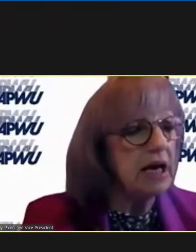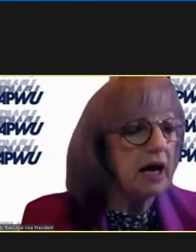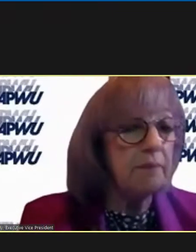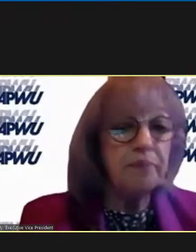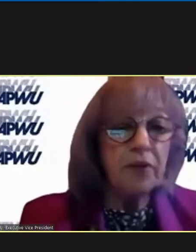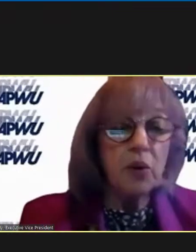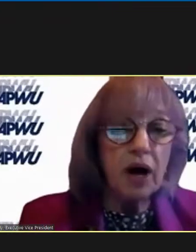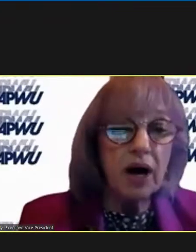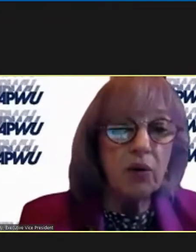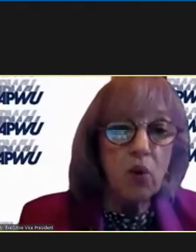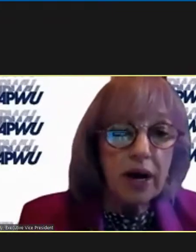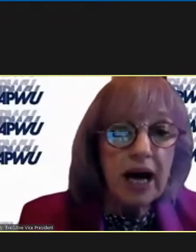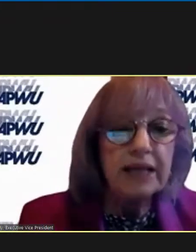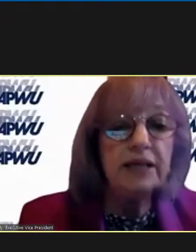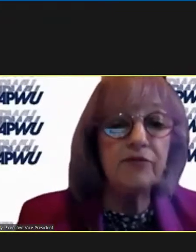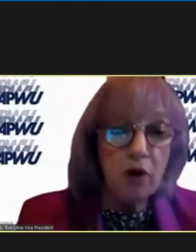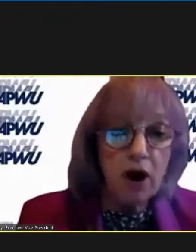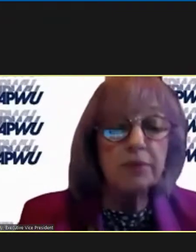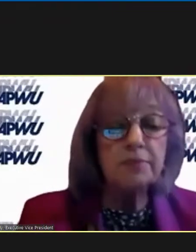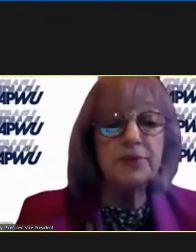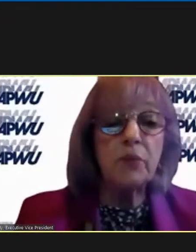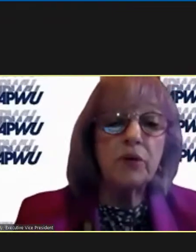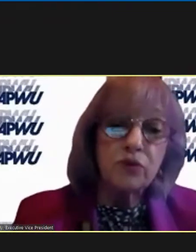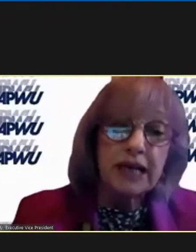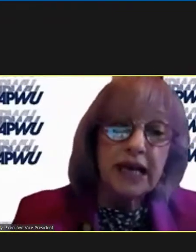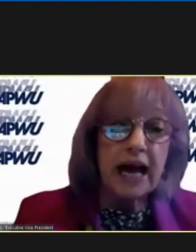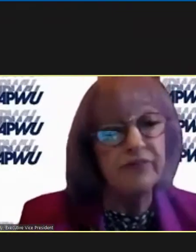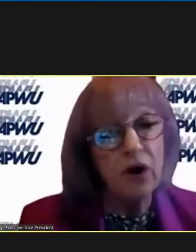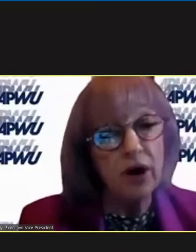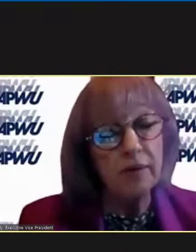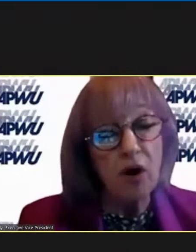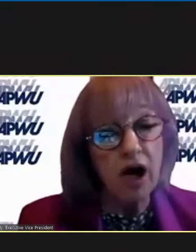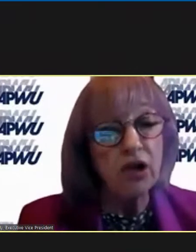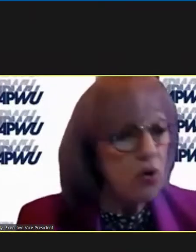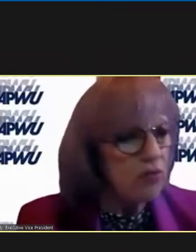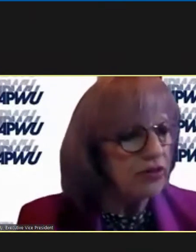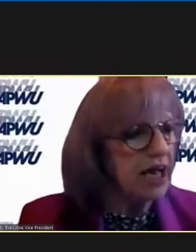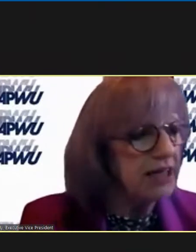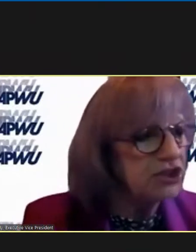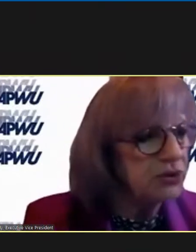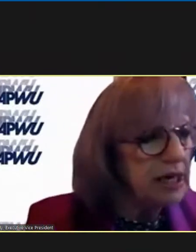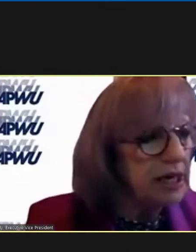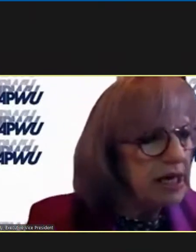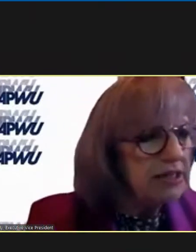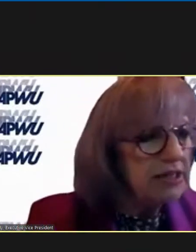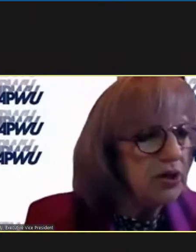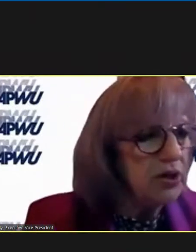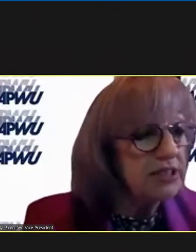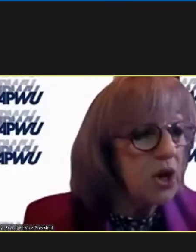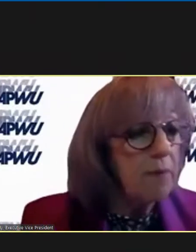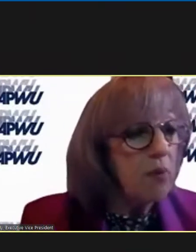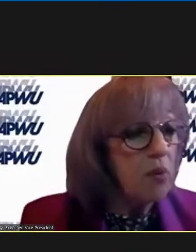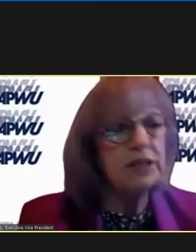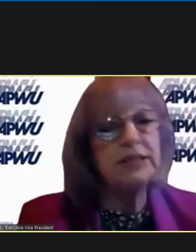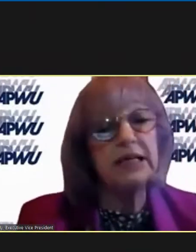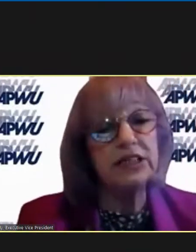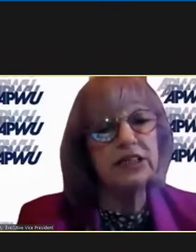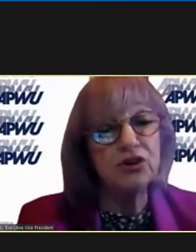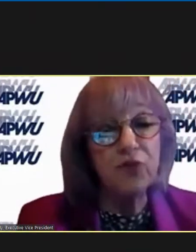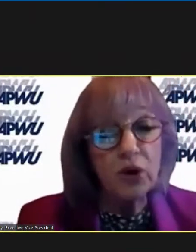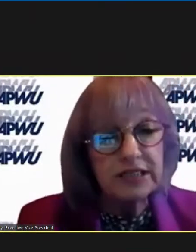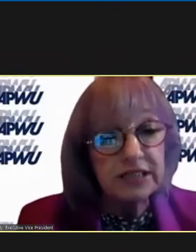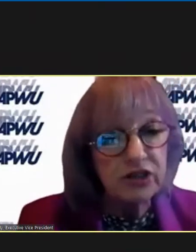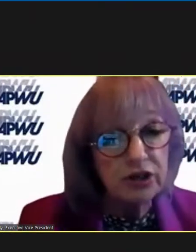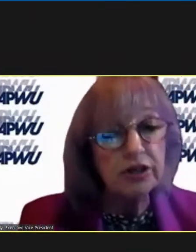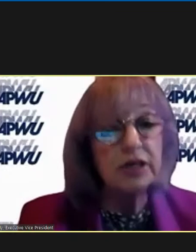just see um uh what kind of problems that we really have um all over the country so it's so important